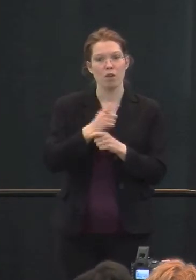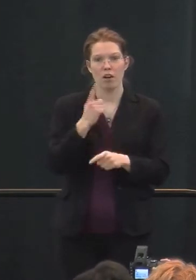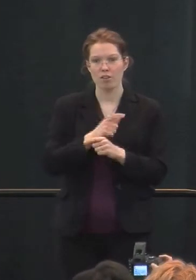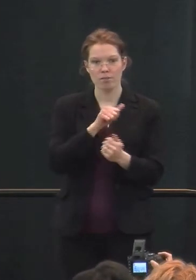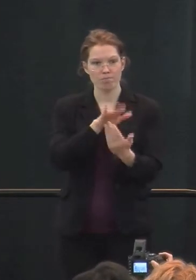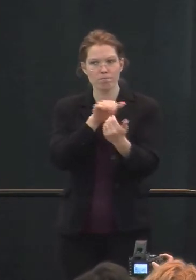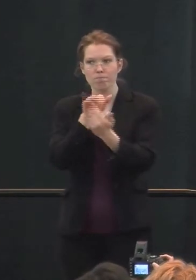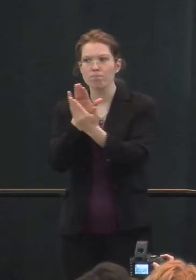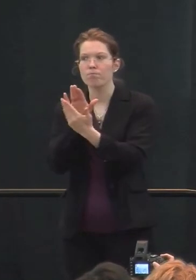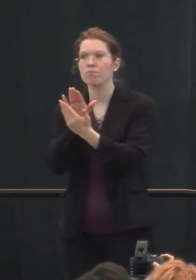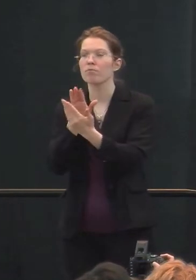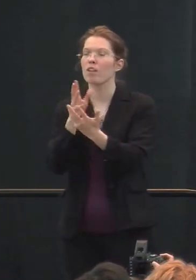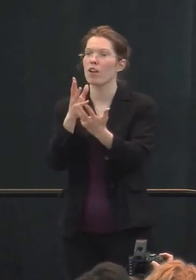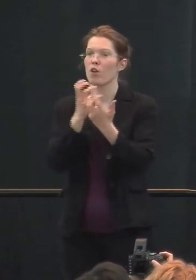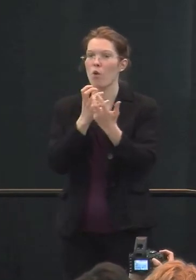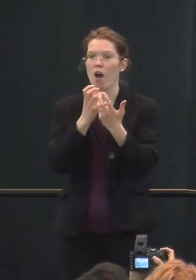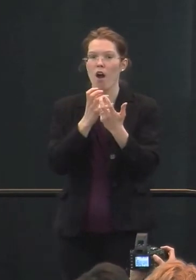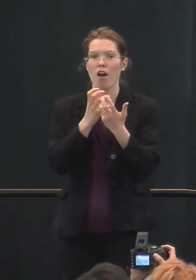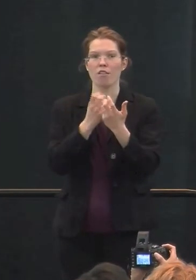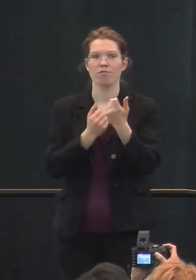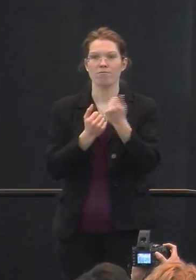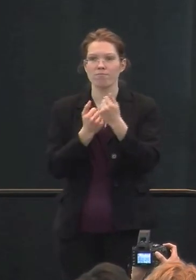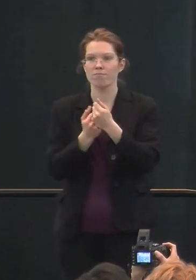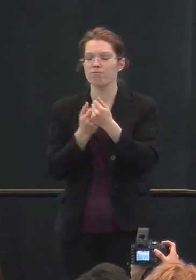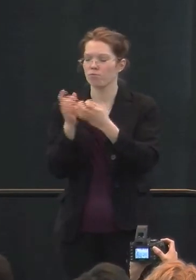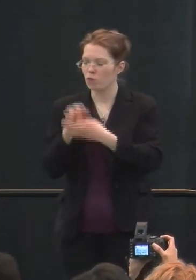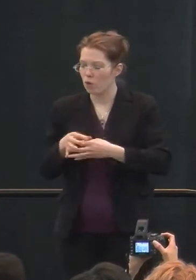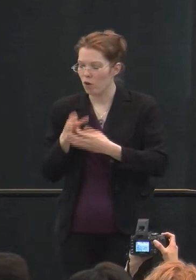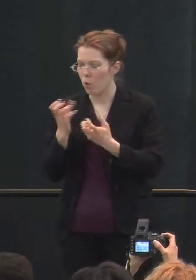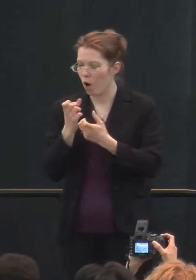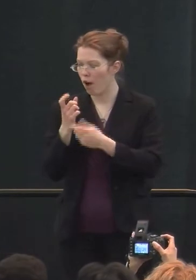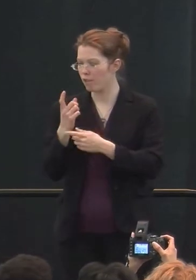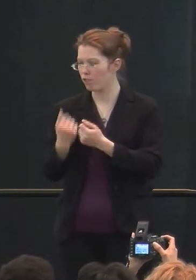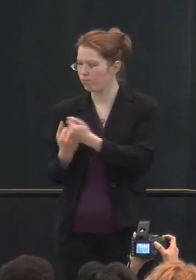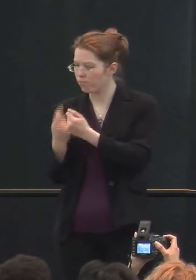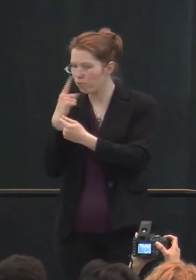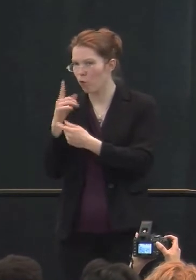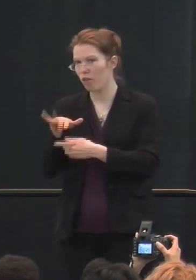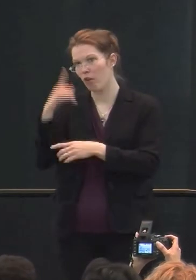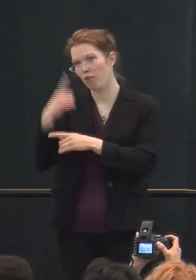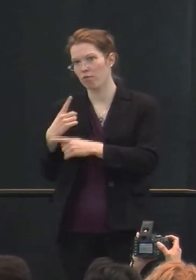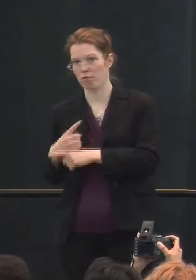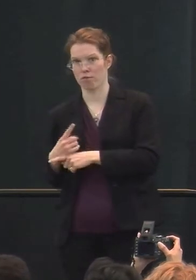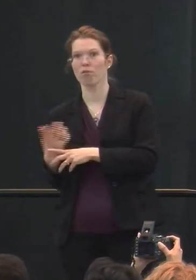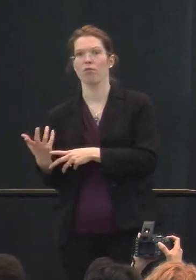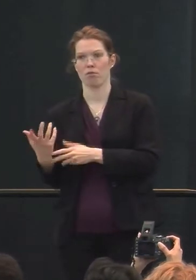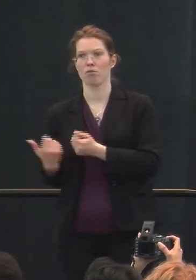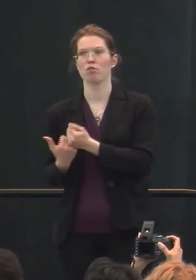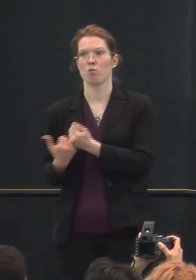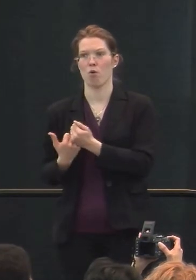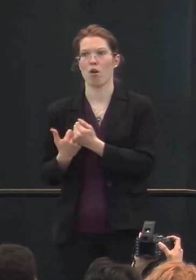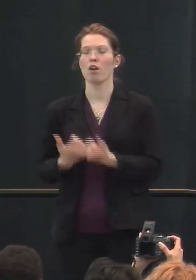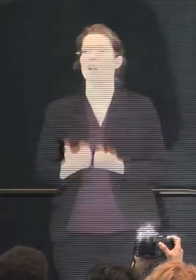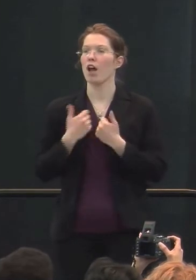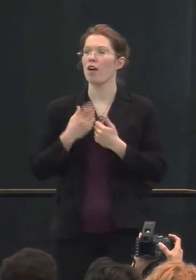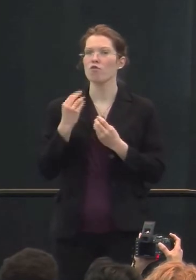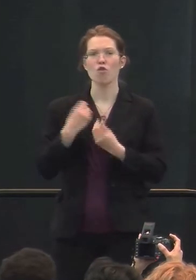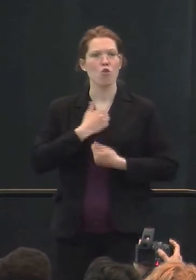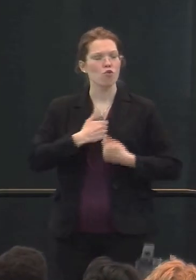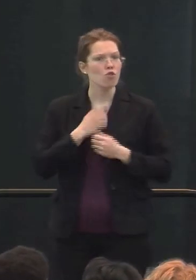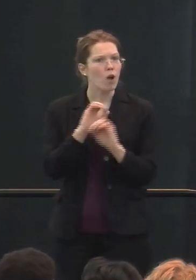encountered wants nothing more than their sibling to live a meaningful and safe life, and they have no regrets or hesitation